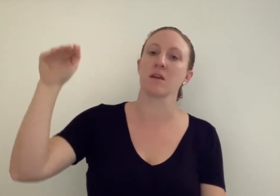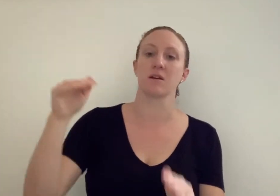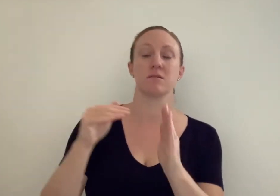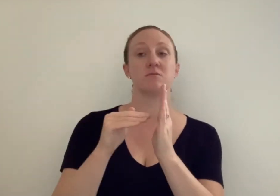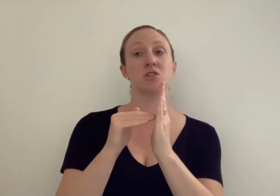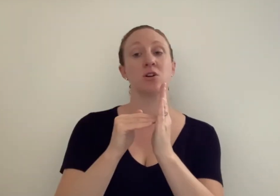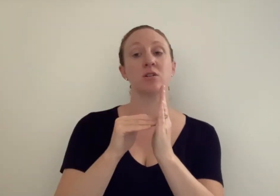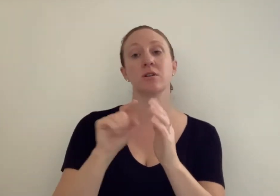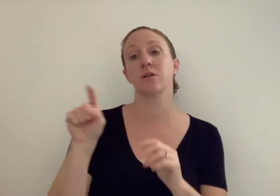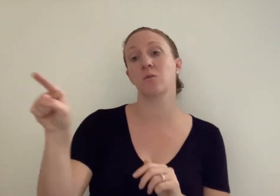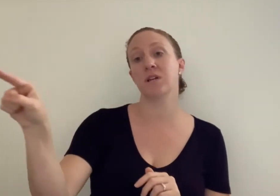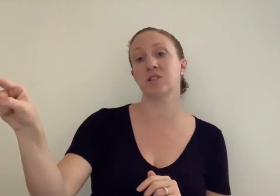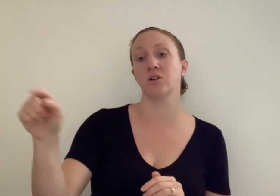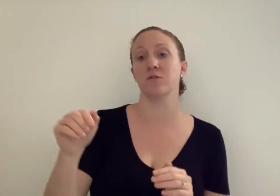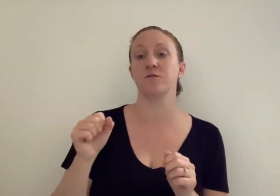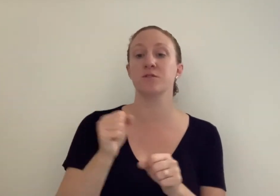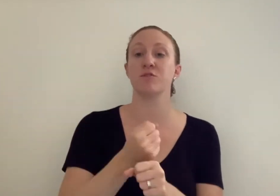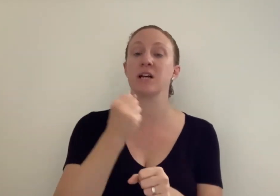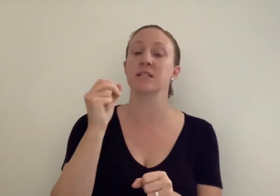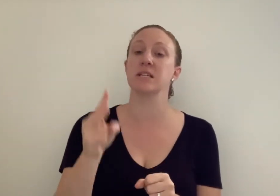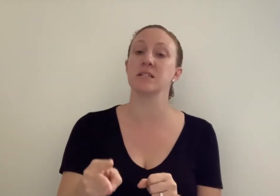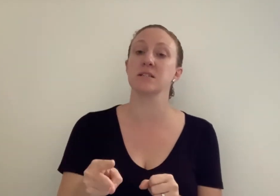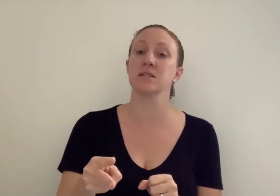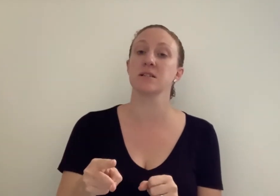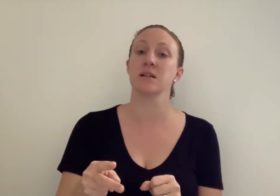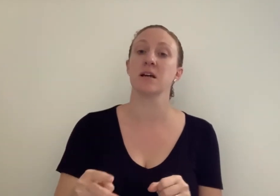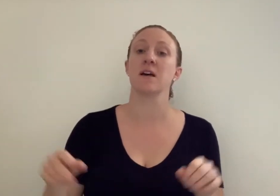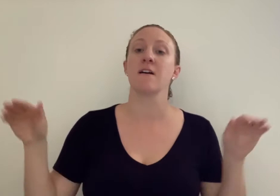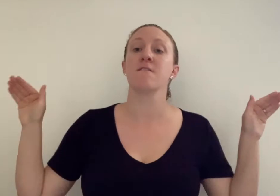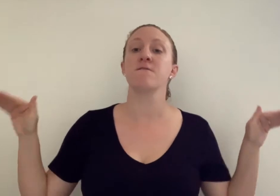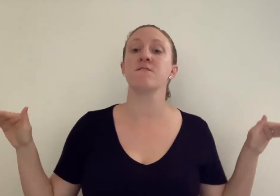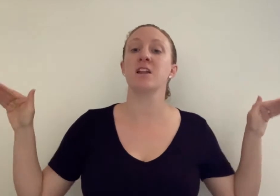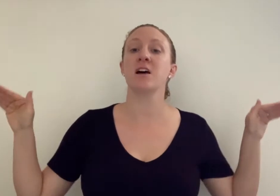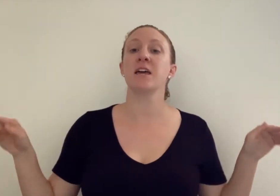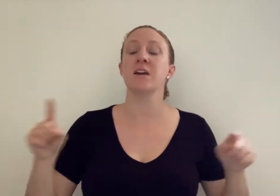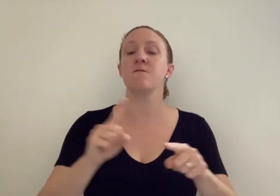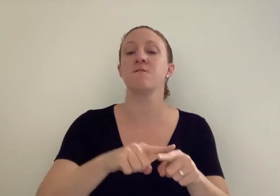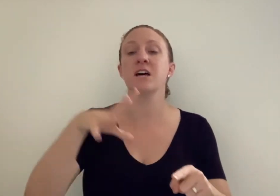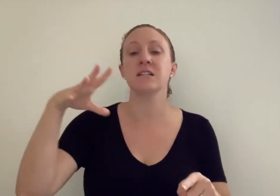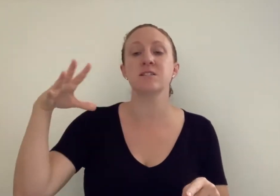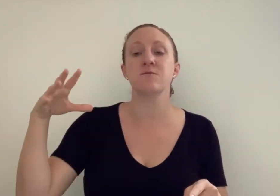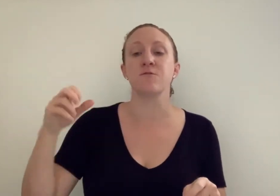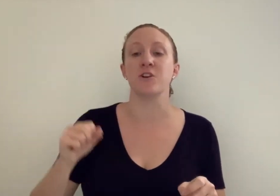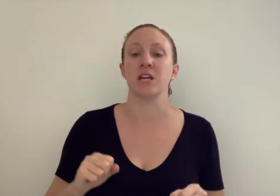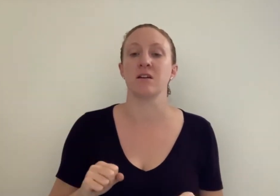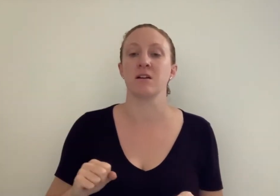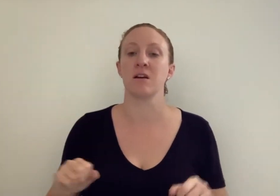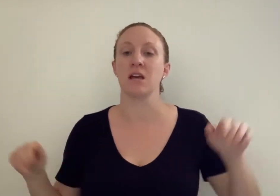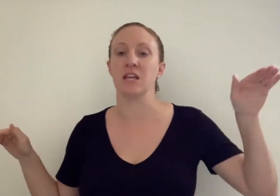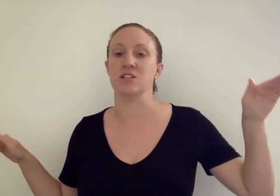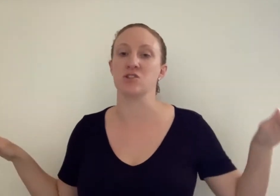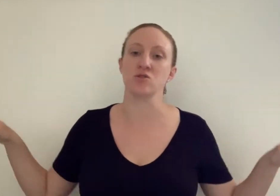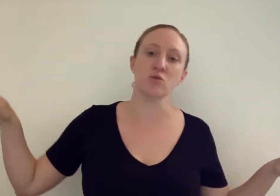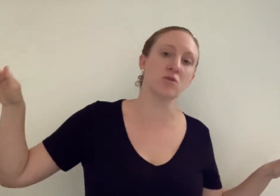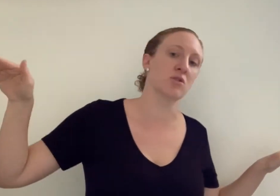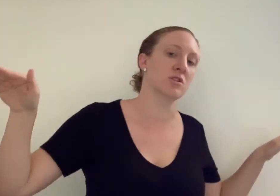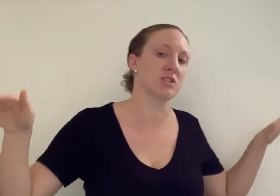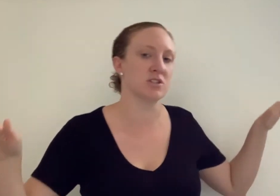Sog went off to practice. Flying fast and free, he soared and